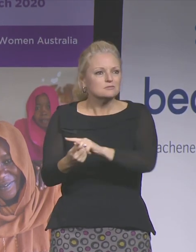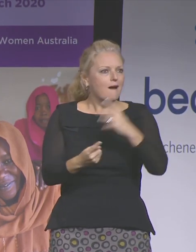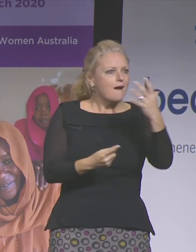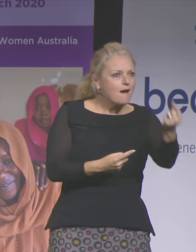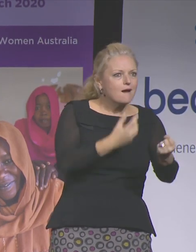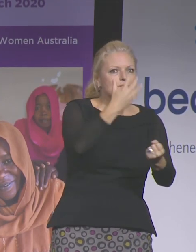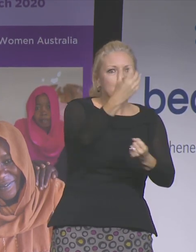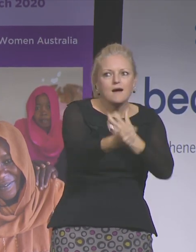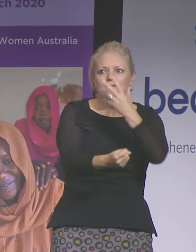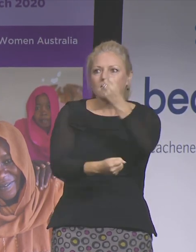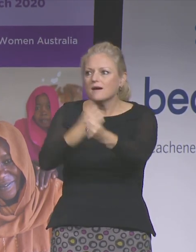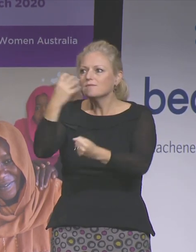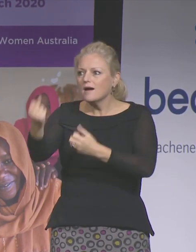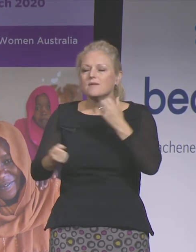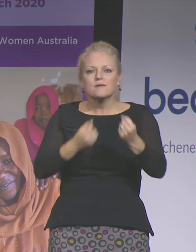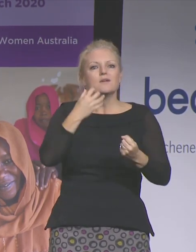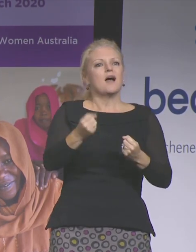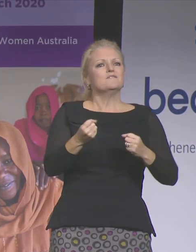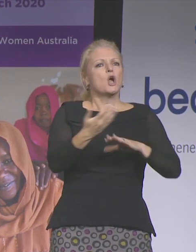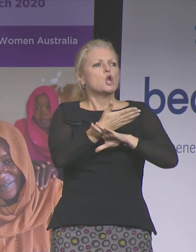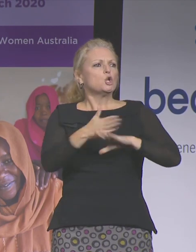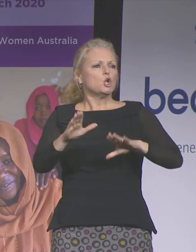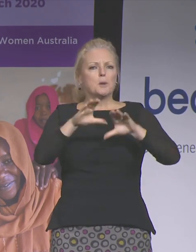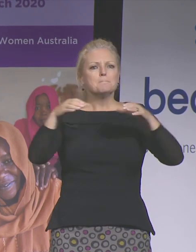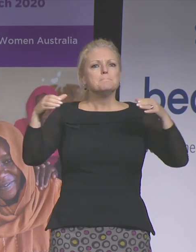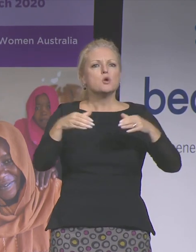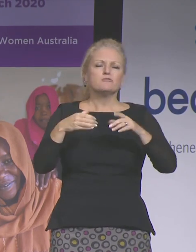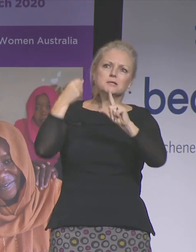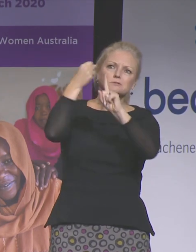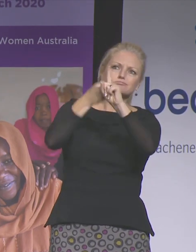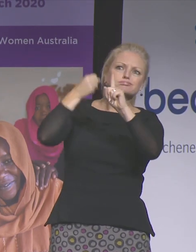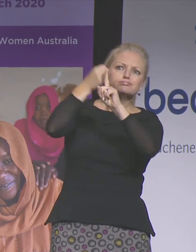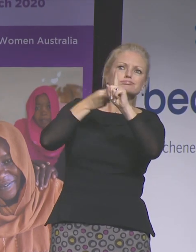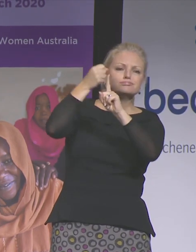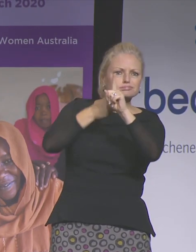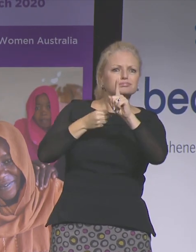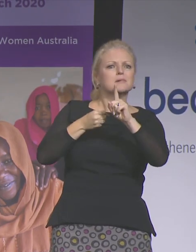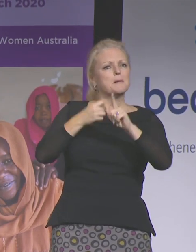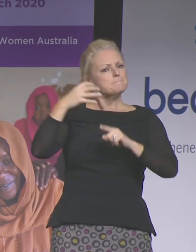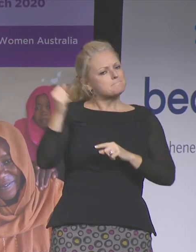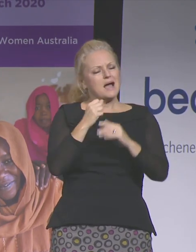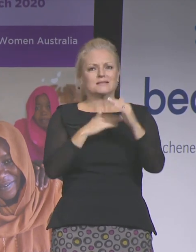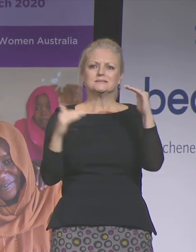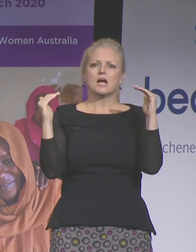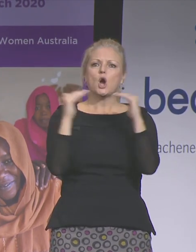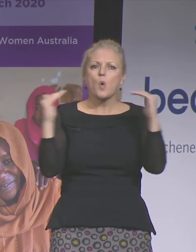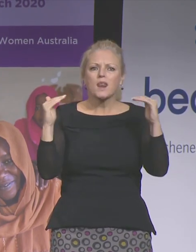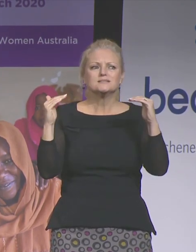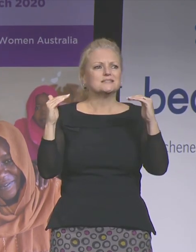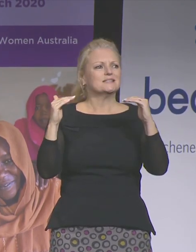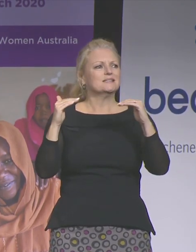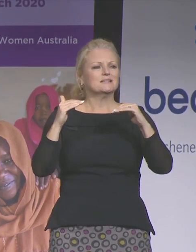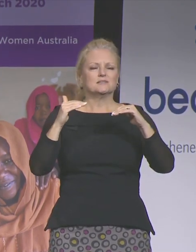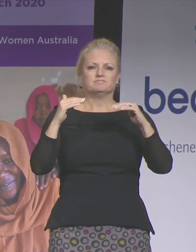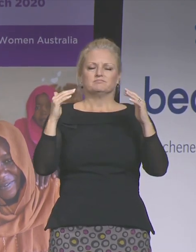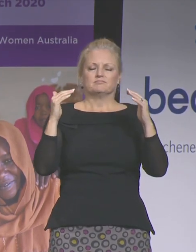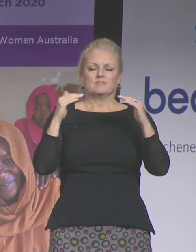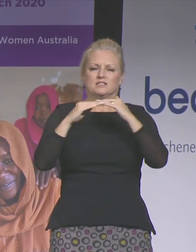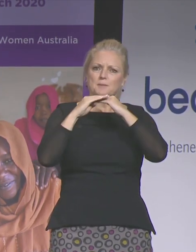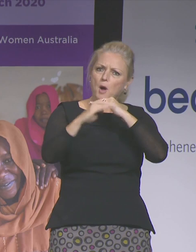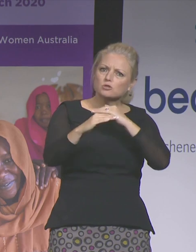catalyse new movements that have swept the globe in calling for equality, for democracy, economic and climate justice.